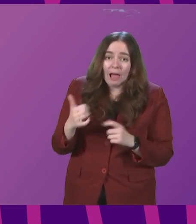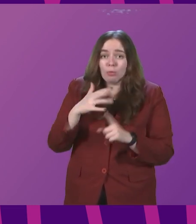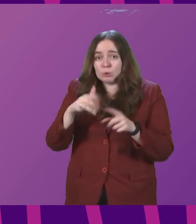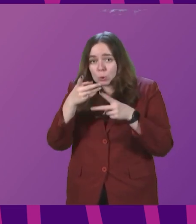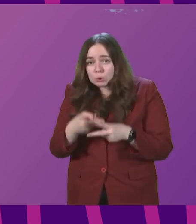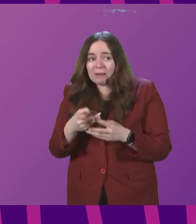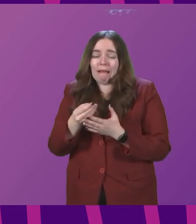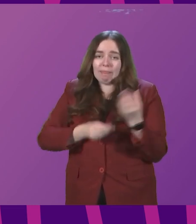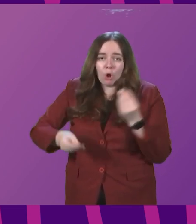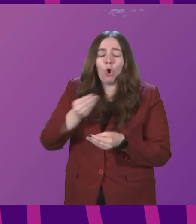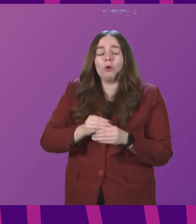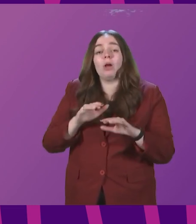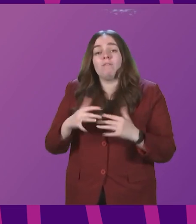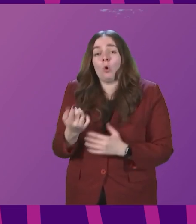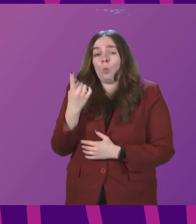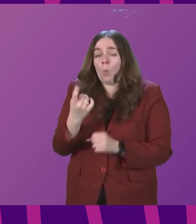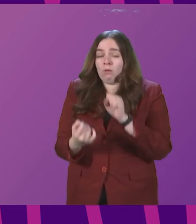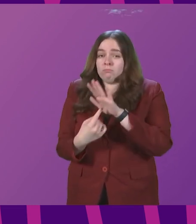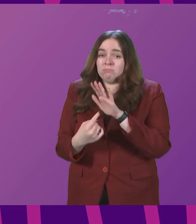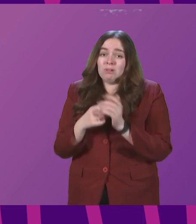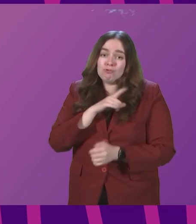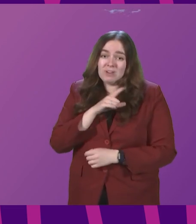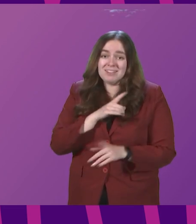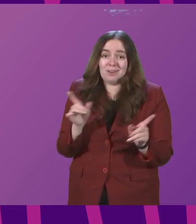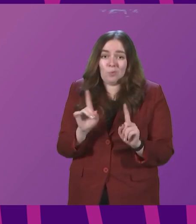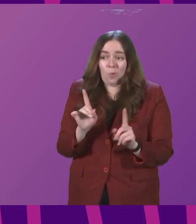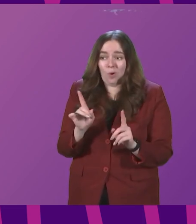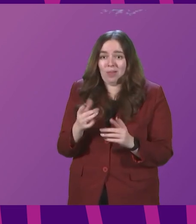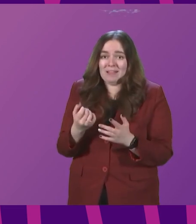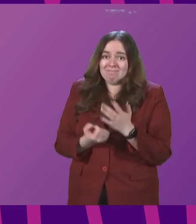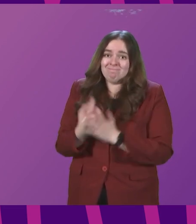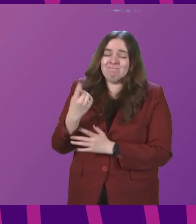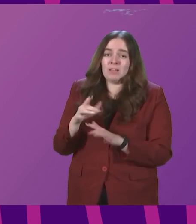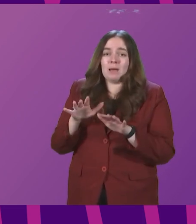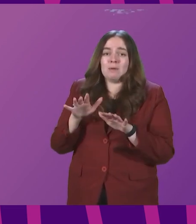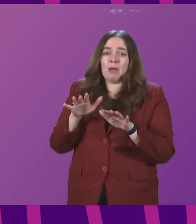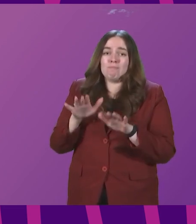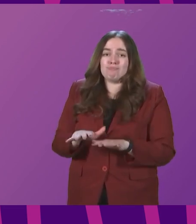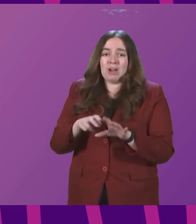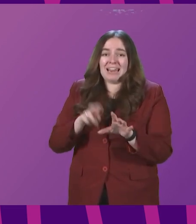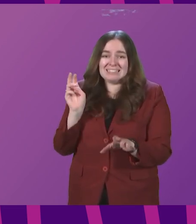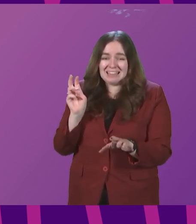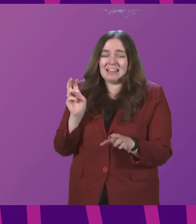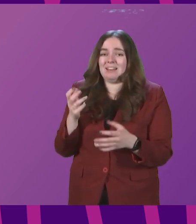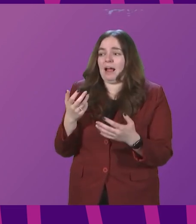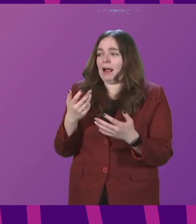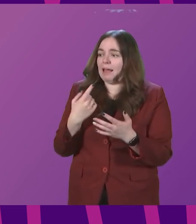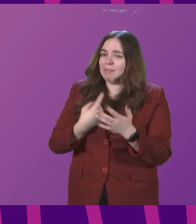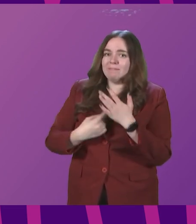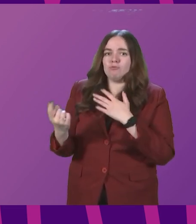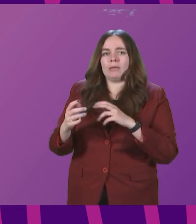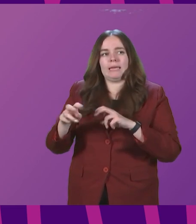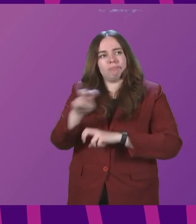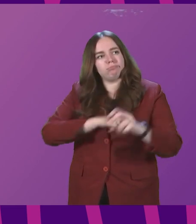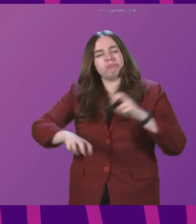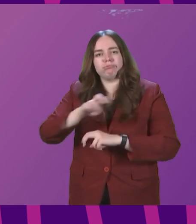across the economy. Of course, one of the significant reasons for that is the implications of Brexit and the ending of free movement, which is something we need to make